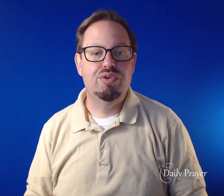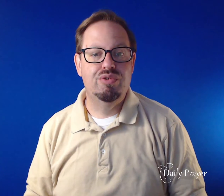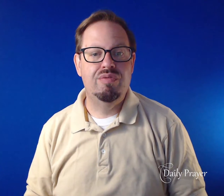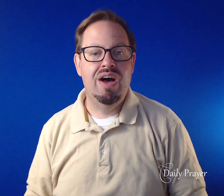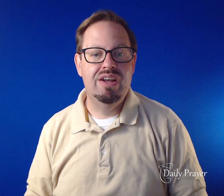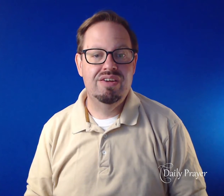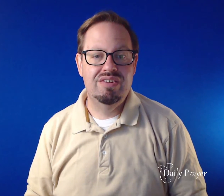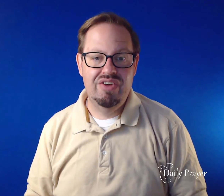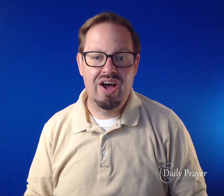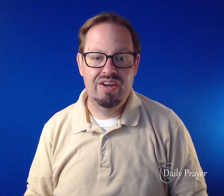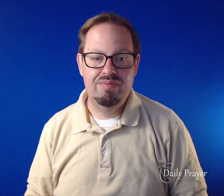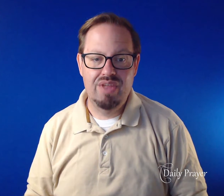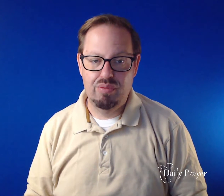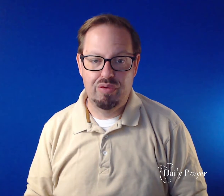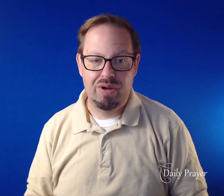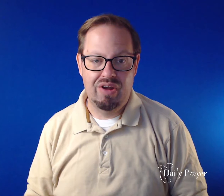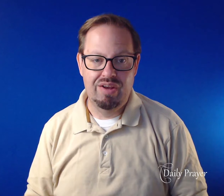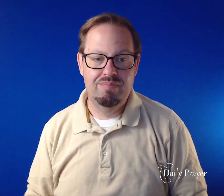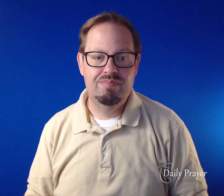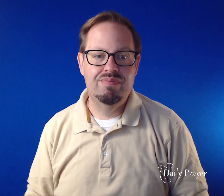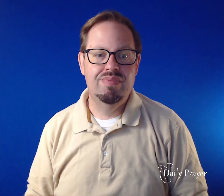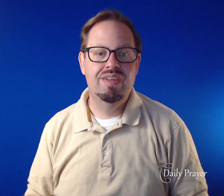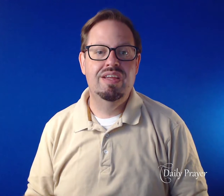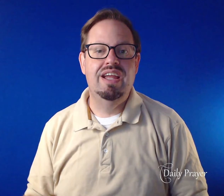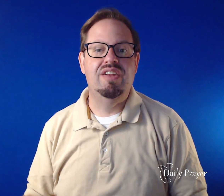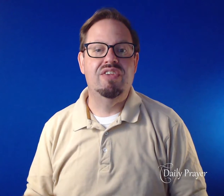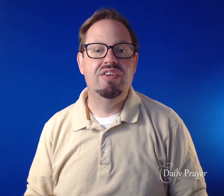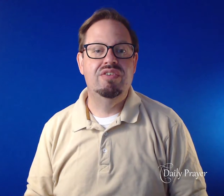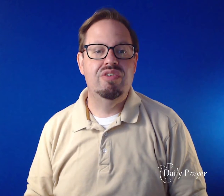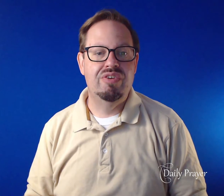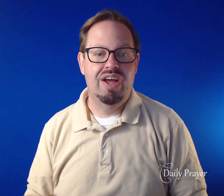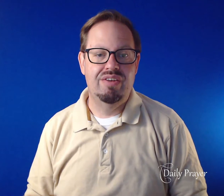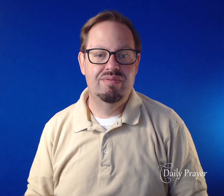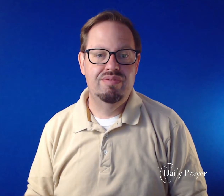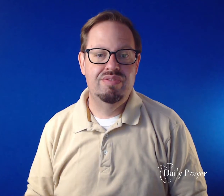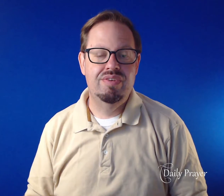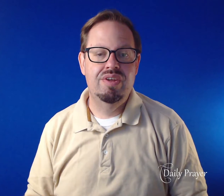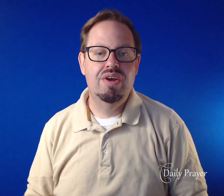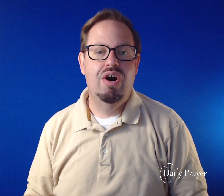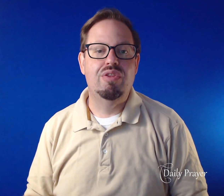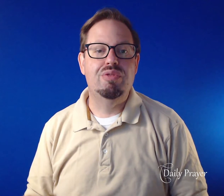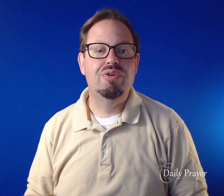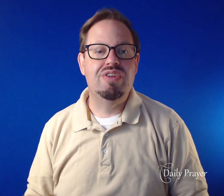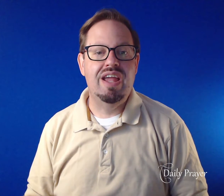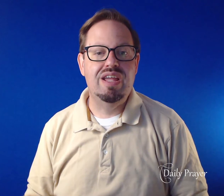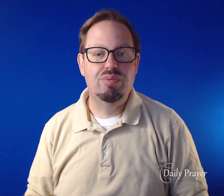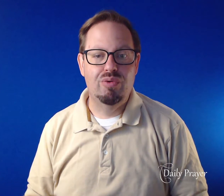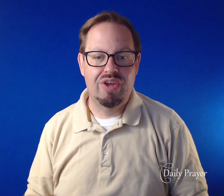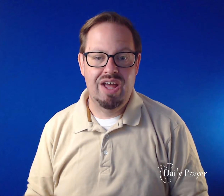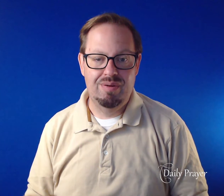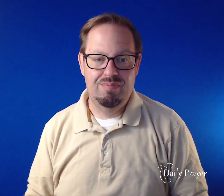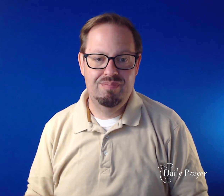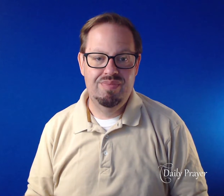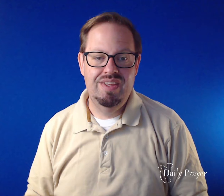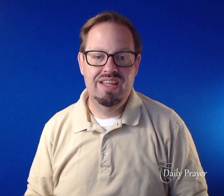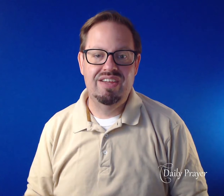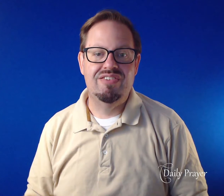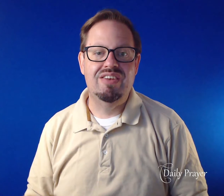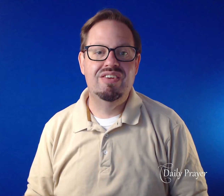crucified, died, and was buried. He descended to the dead. On the third day, he rose again. He ascended